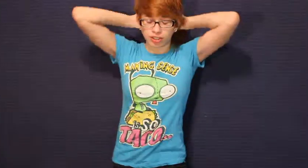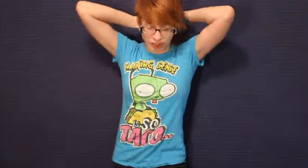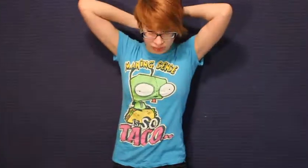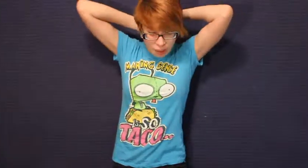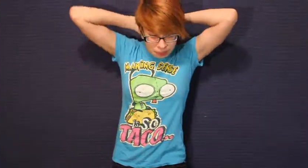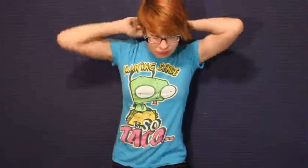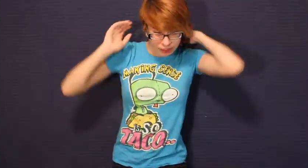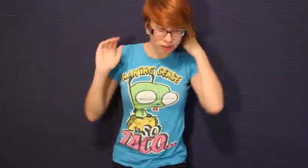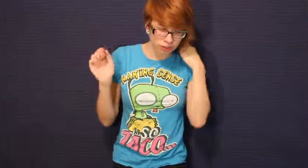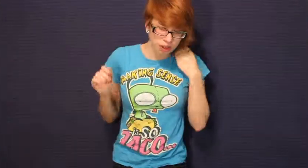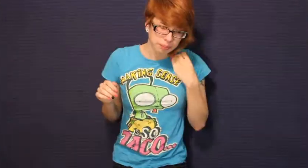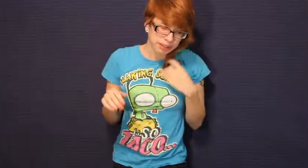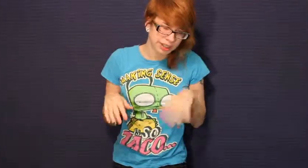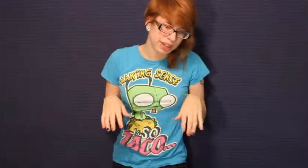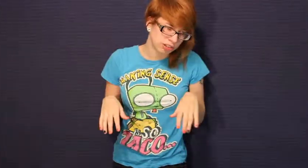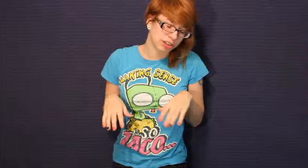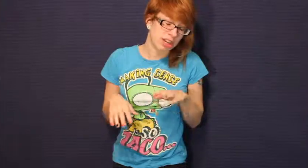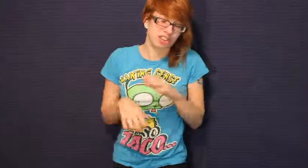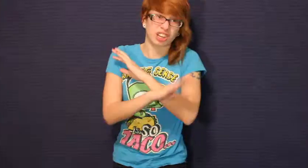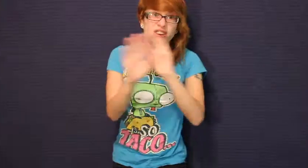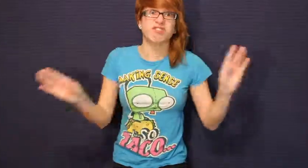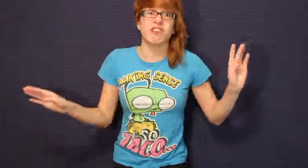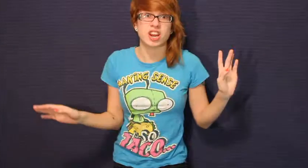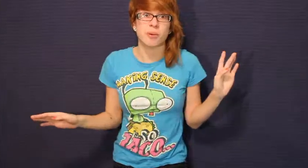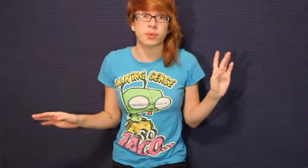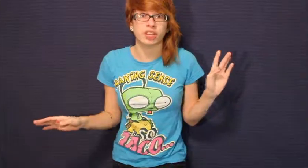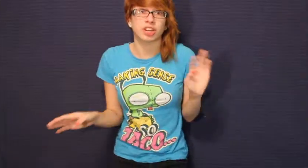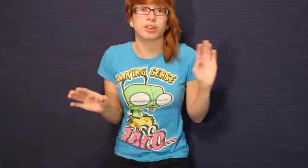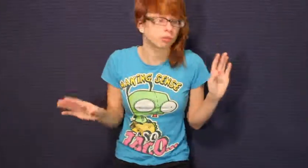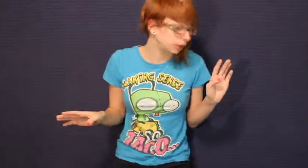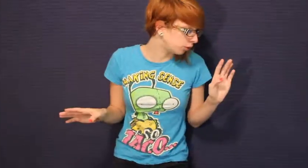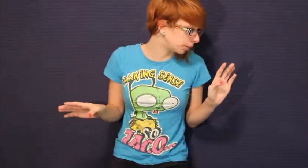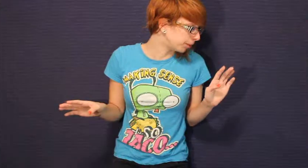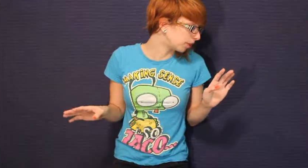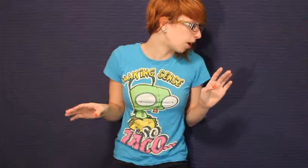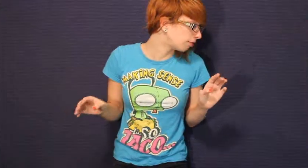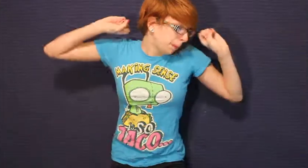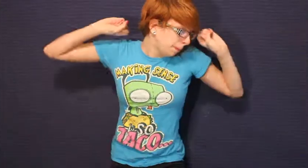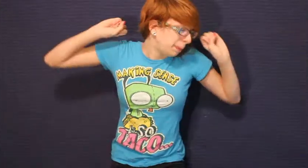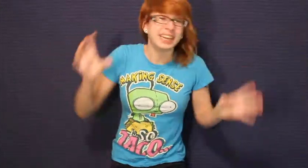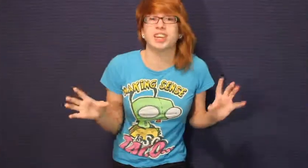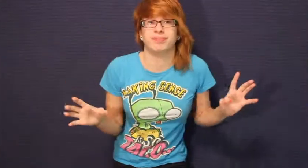the last couple of days but today I just kind of got fed up with it and got really super pissed off. PETA.